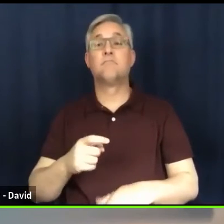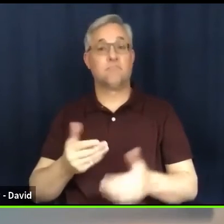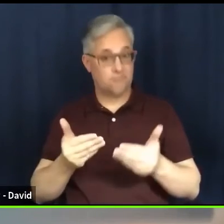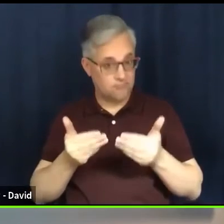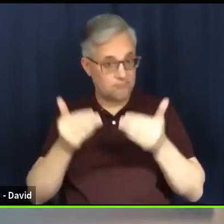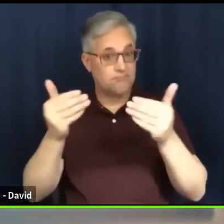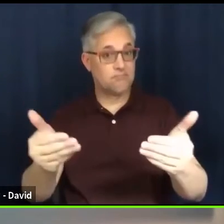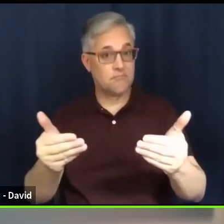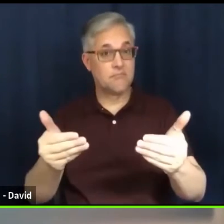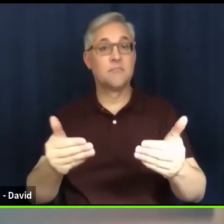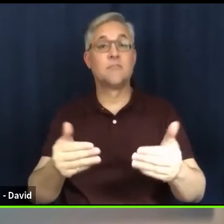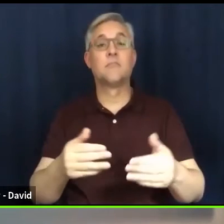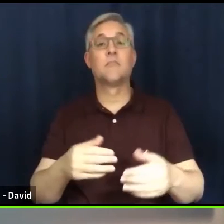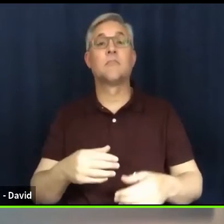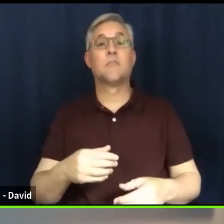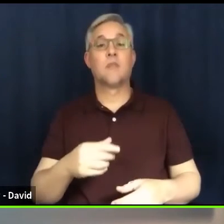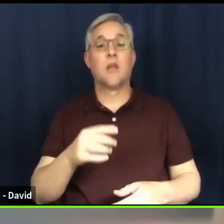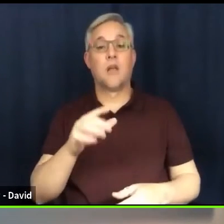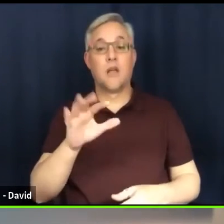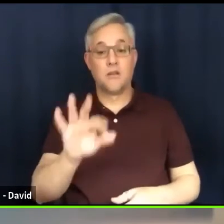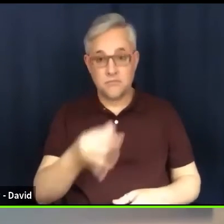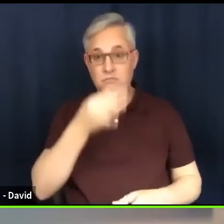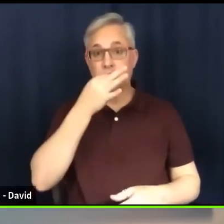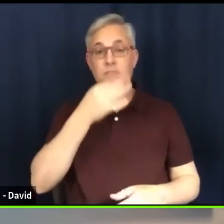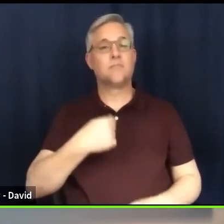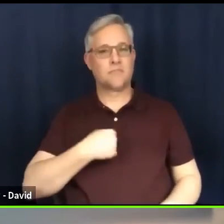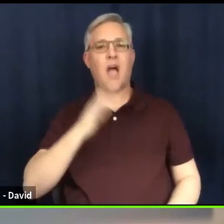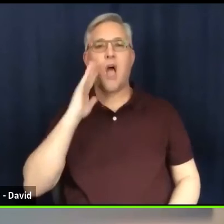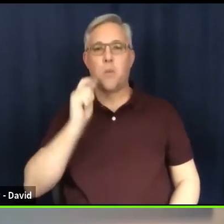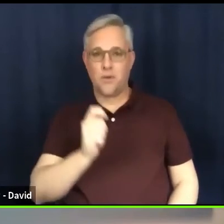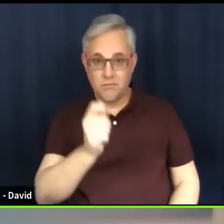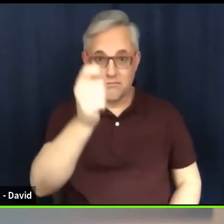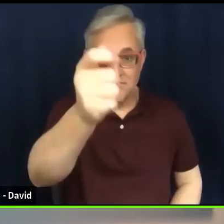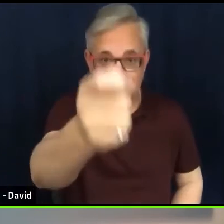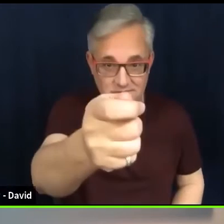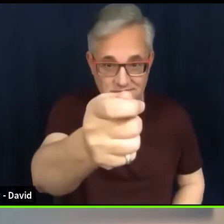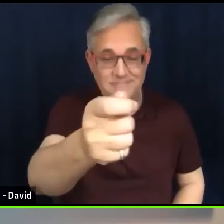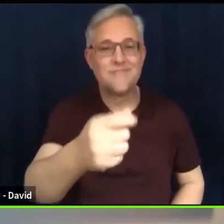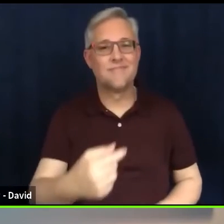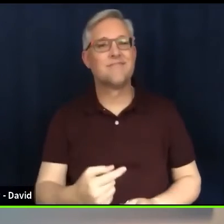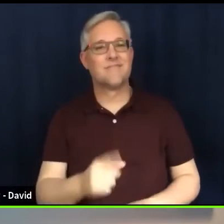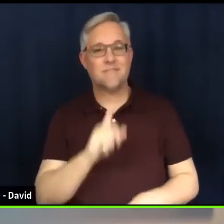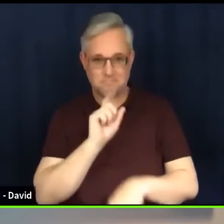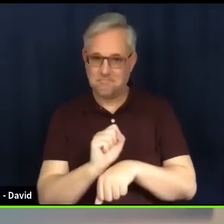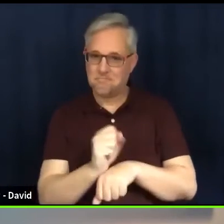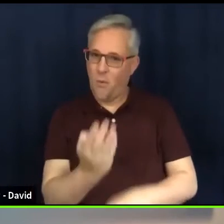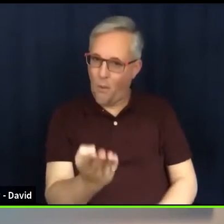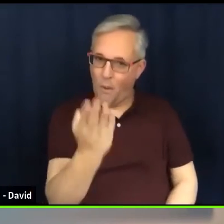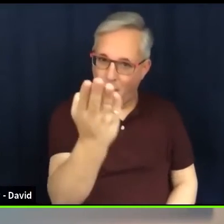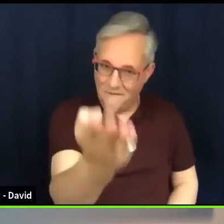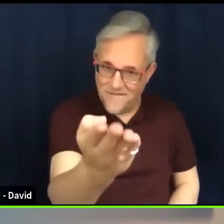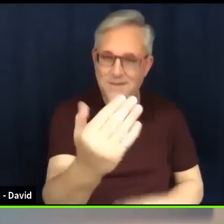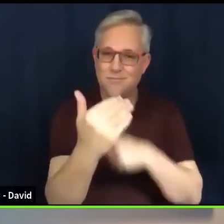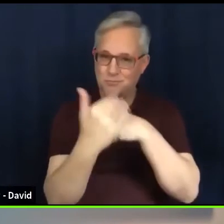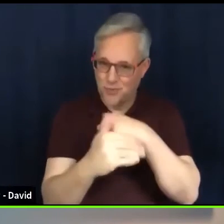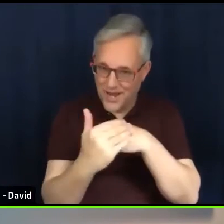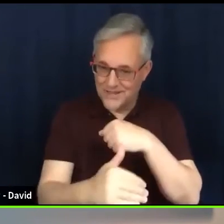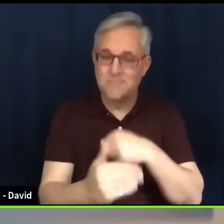offer each the bread and the wine for you. But if you're serving others in your home,